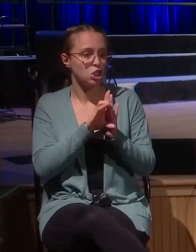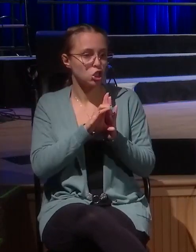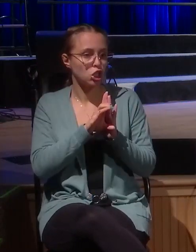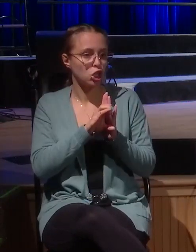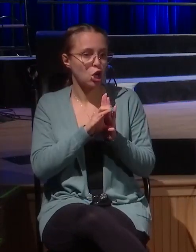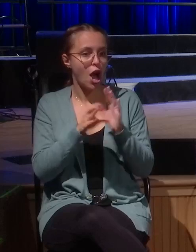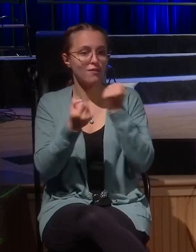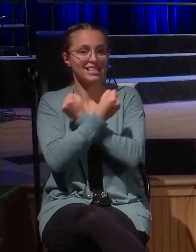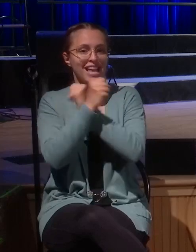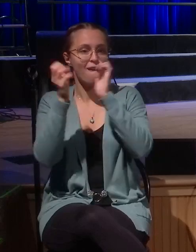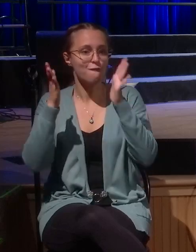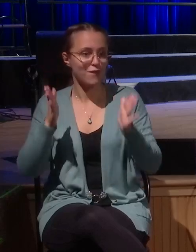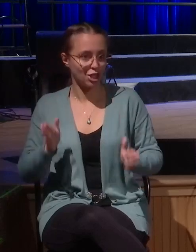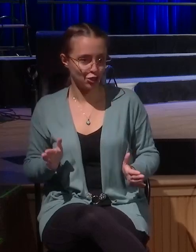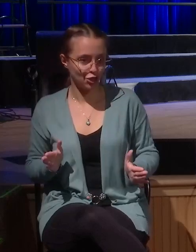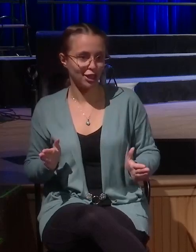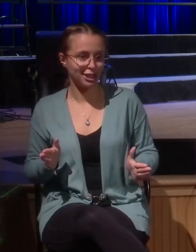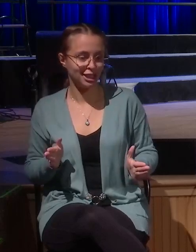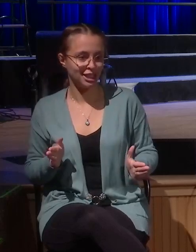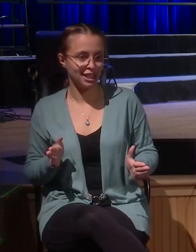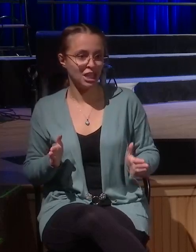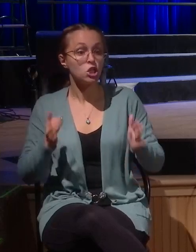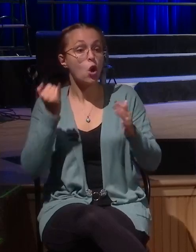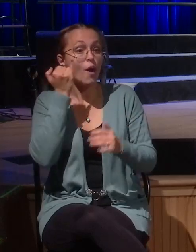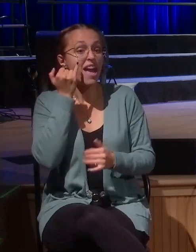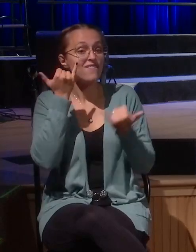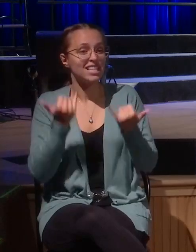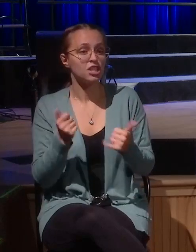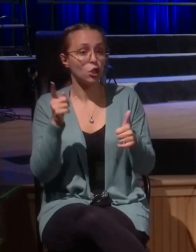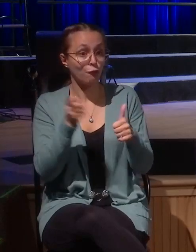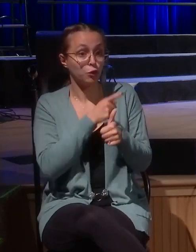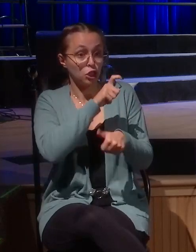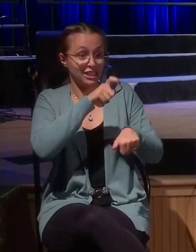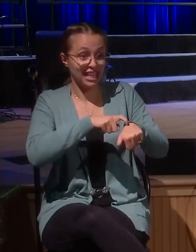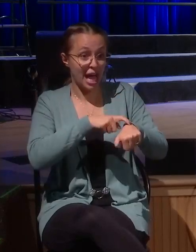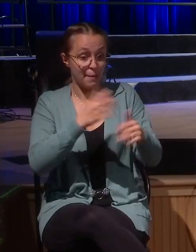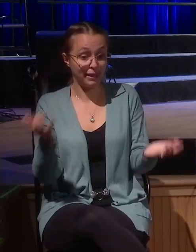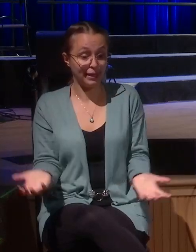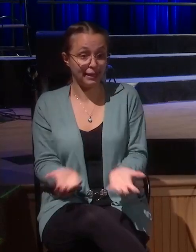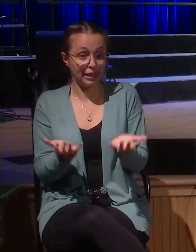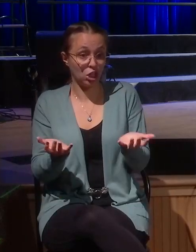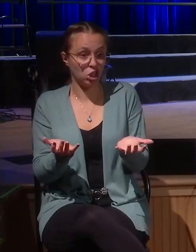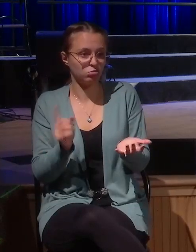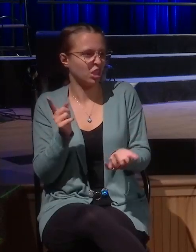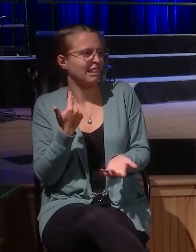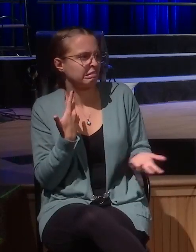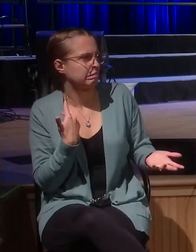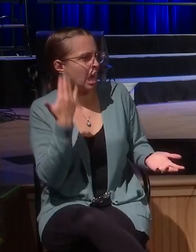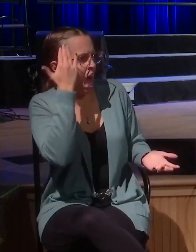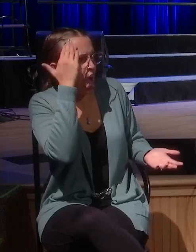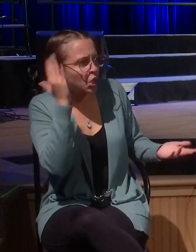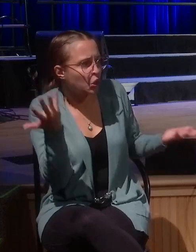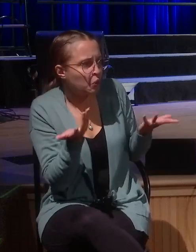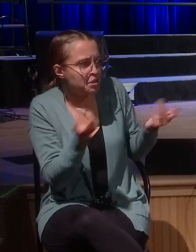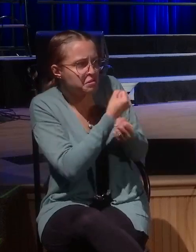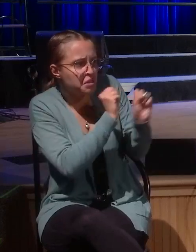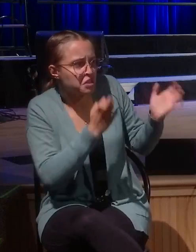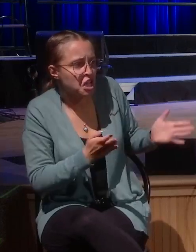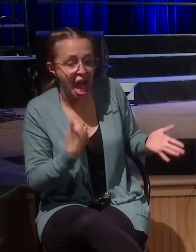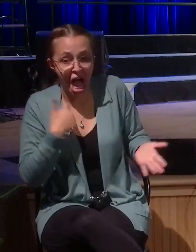believe. So if this is like your first time here or you think, I don't really know what you're talking about. I don't know what salvation is. I don't know who Jesus is. Today's a great day